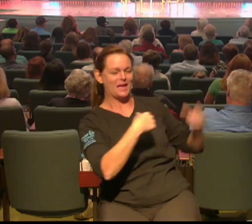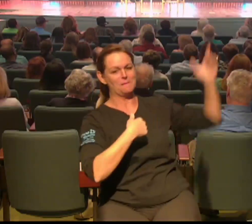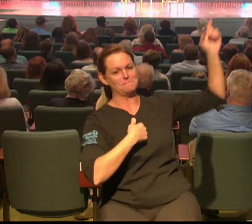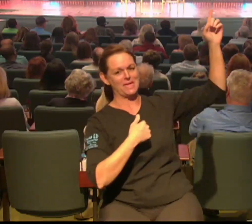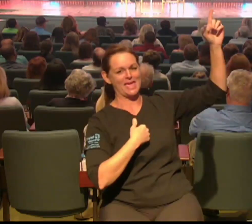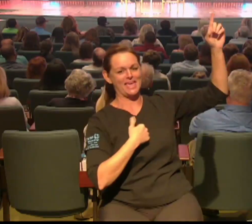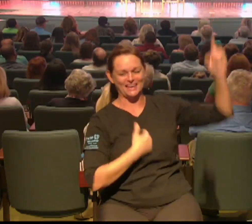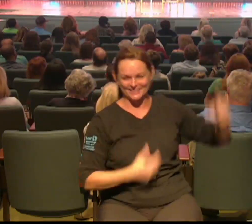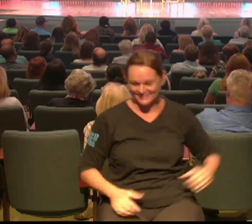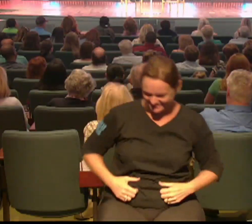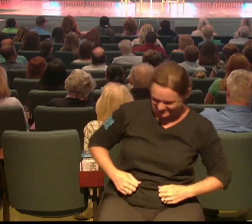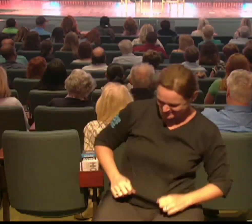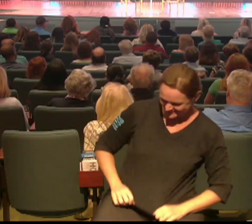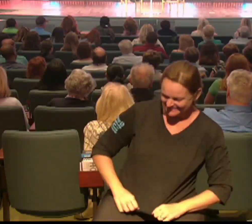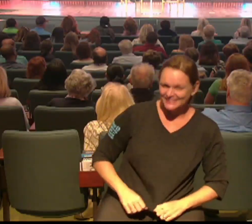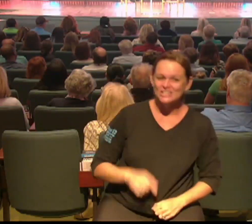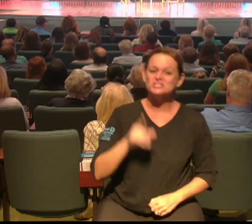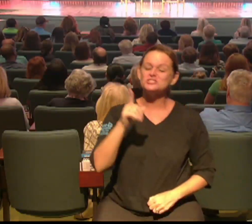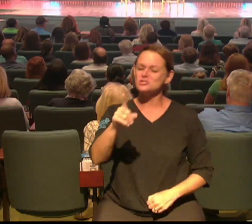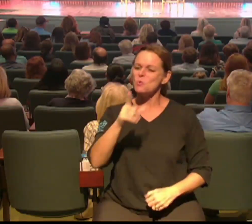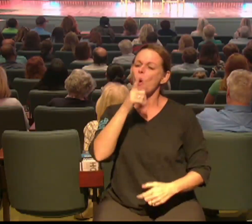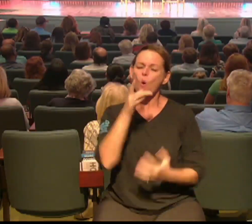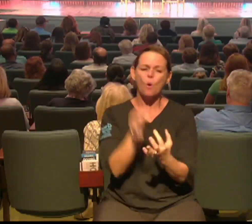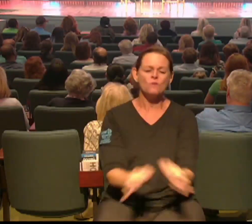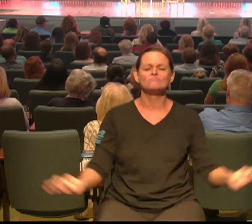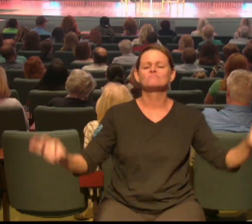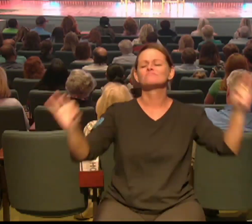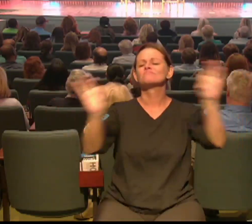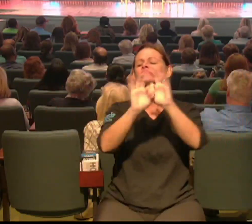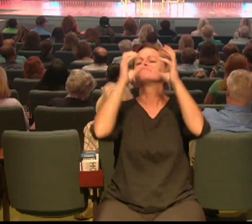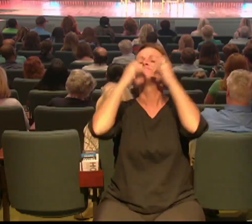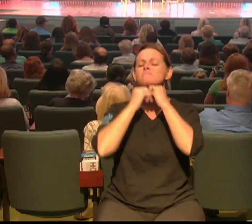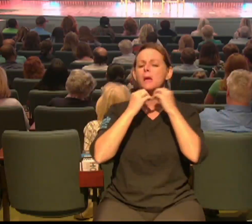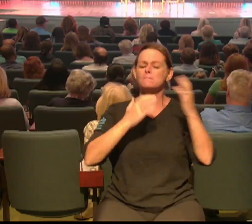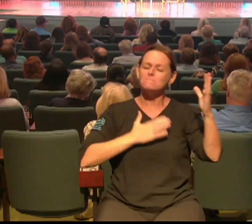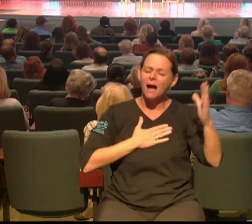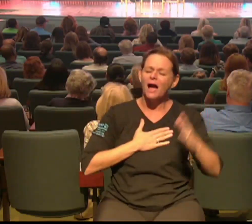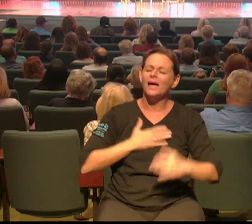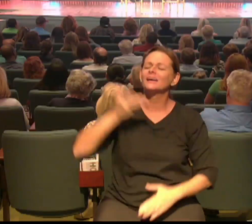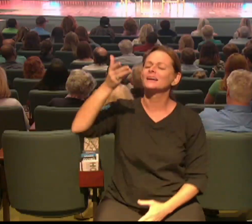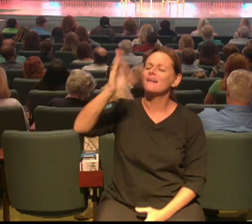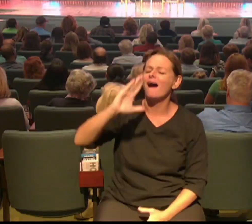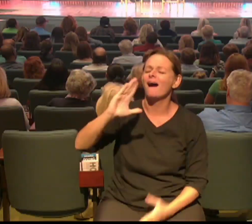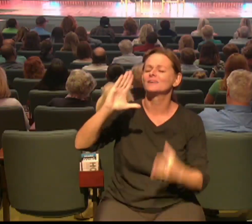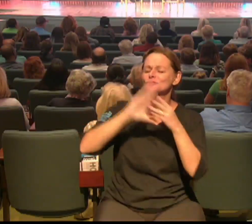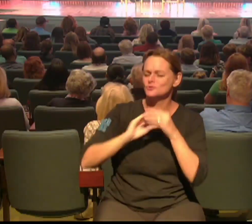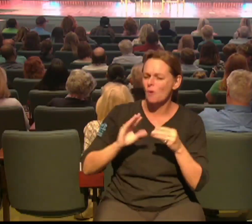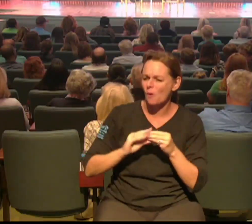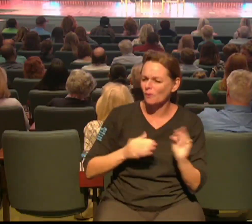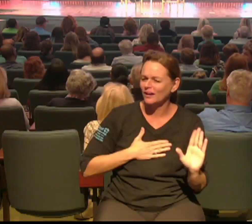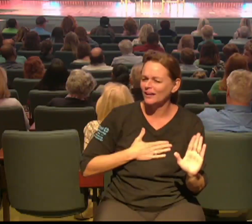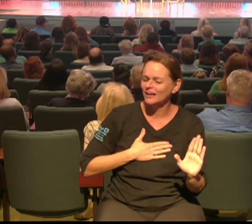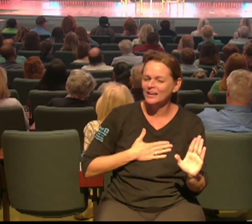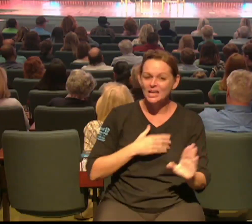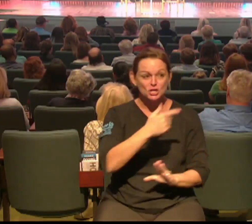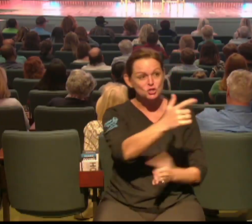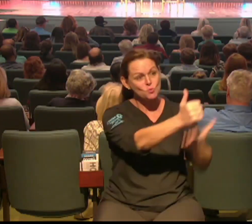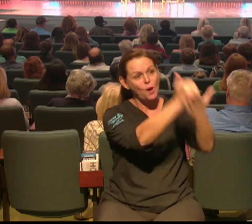you are the main character in the opening chapter of my God story. You are the messenger that God used to bring me the greatest